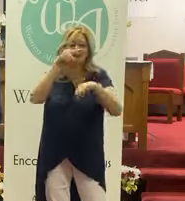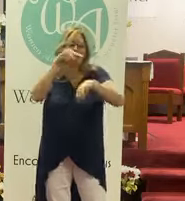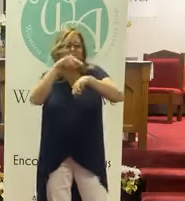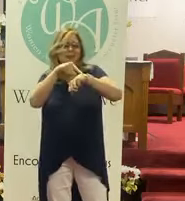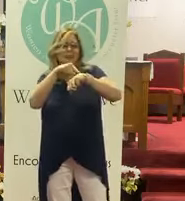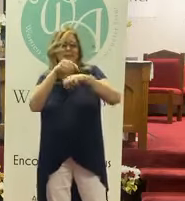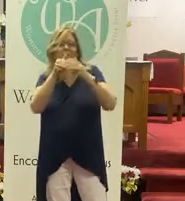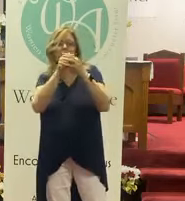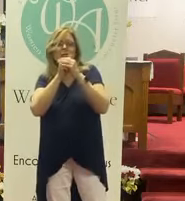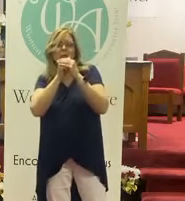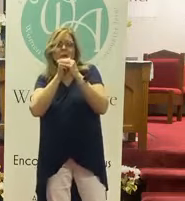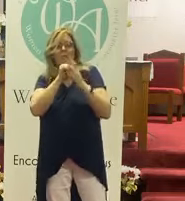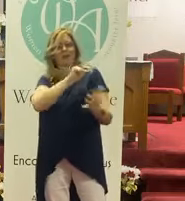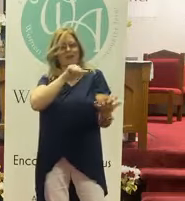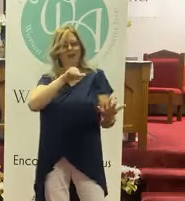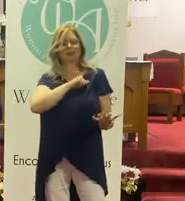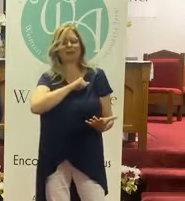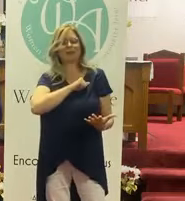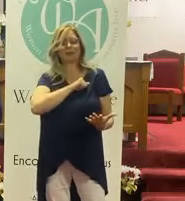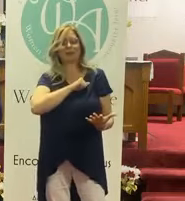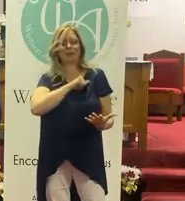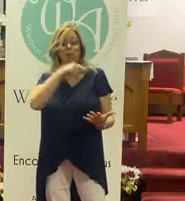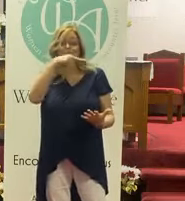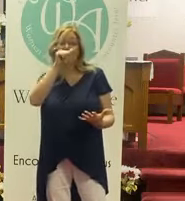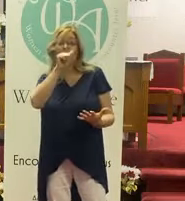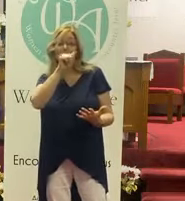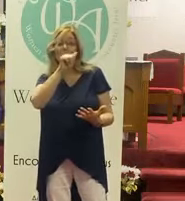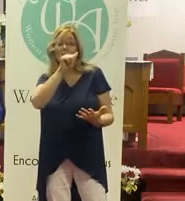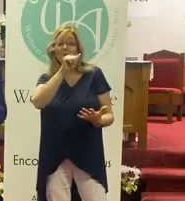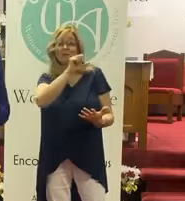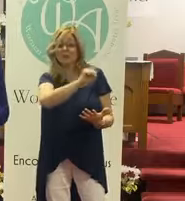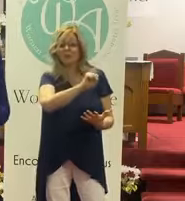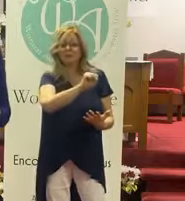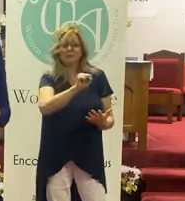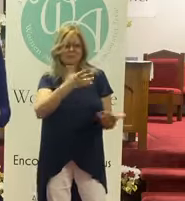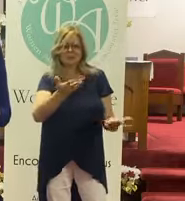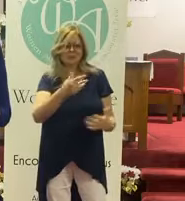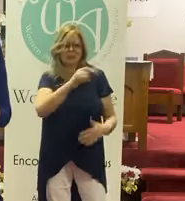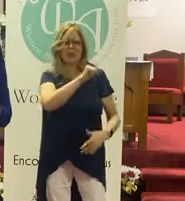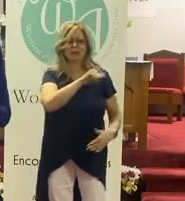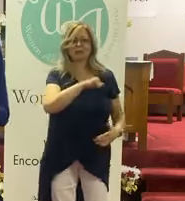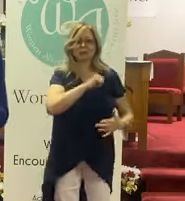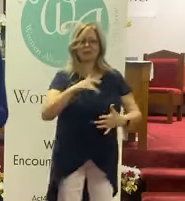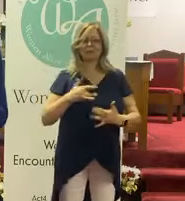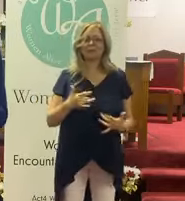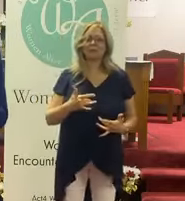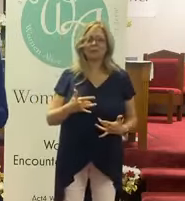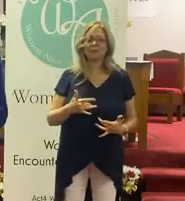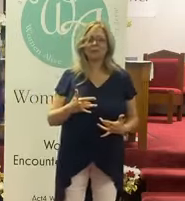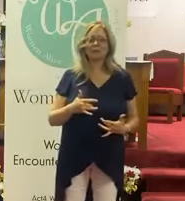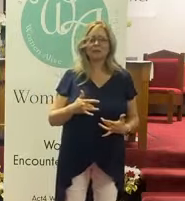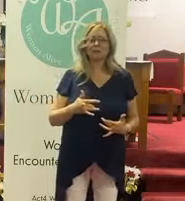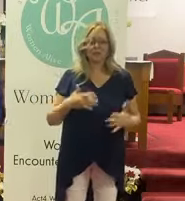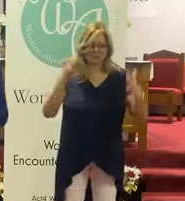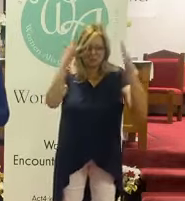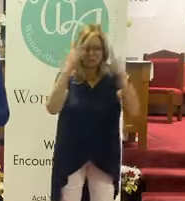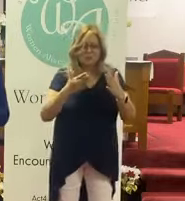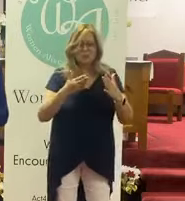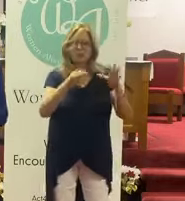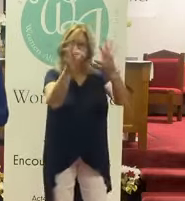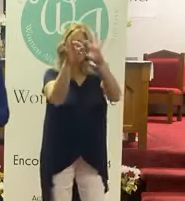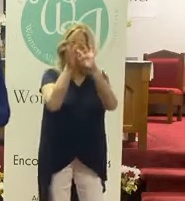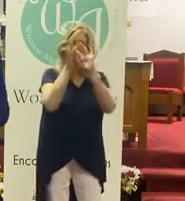time of worship is an attitude. And Paul and Silas were in a place of attitude. They were in a place of